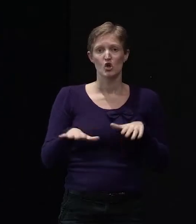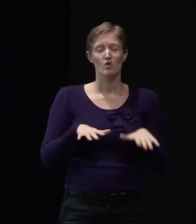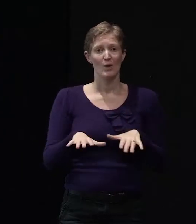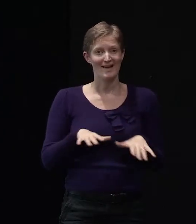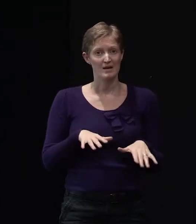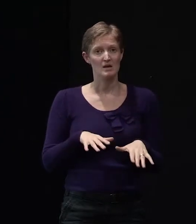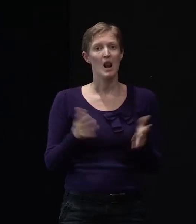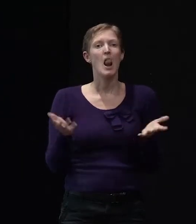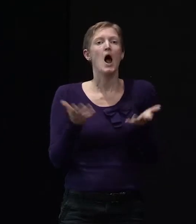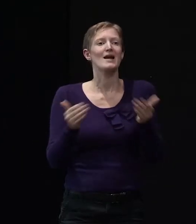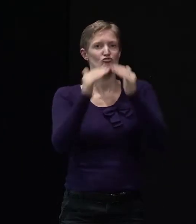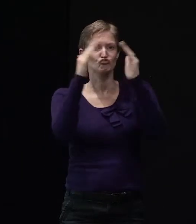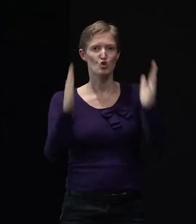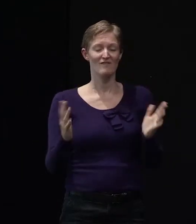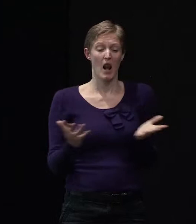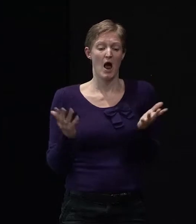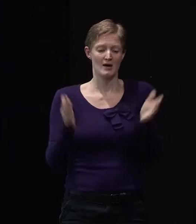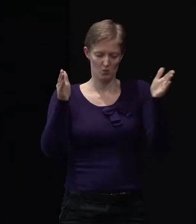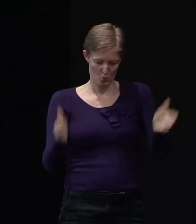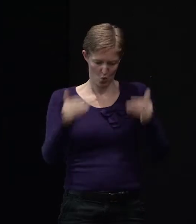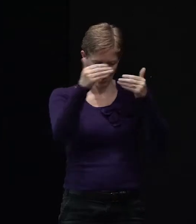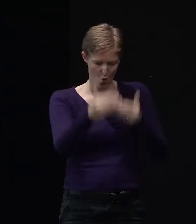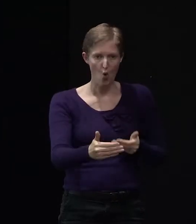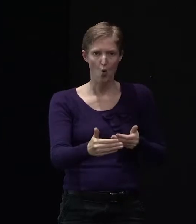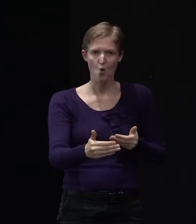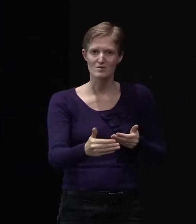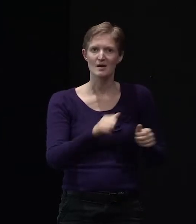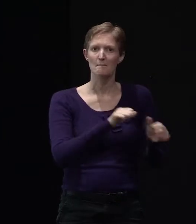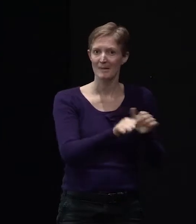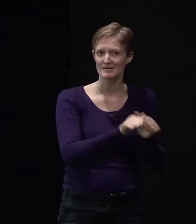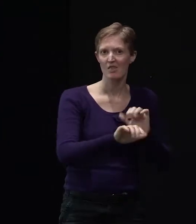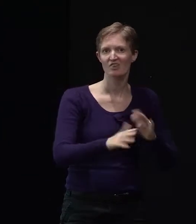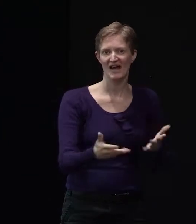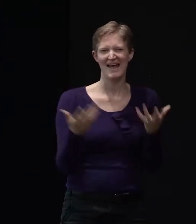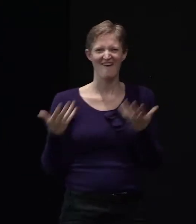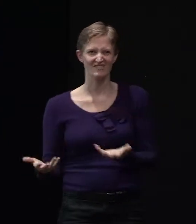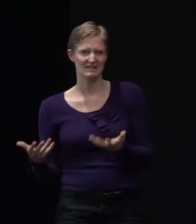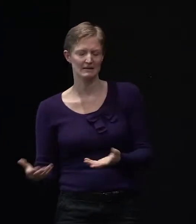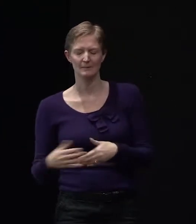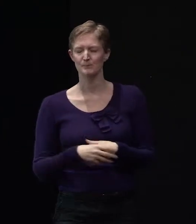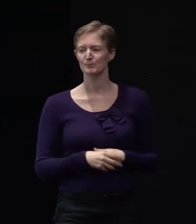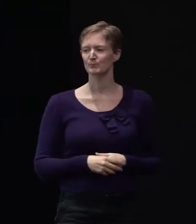lightweight roofing and lightweight cladding obviously perform a lot better than heavier materials.